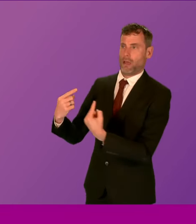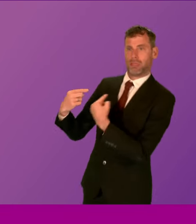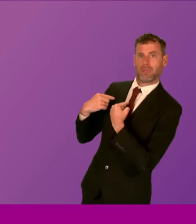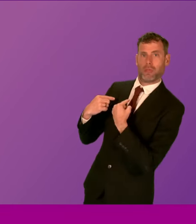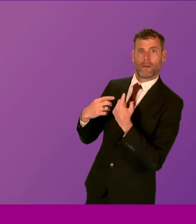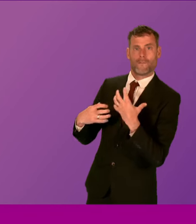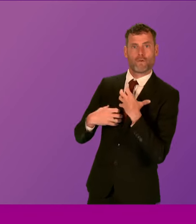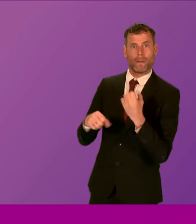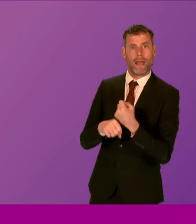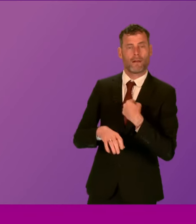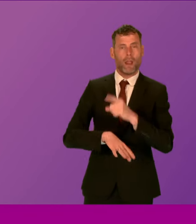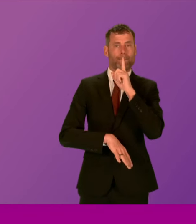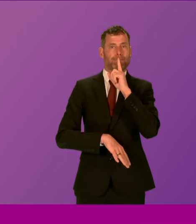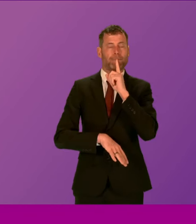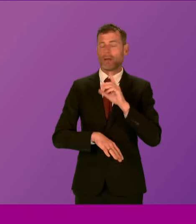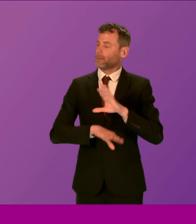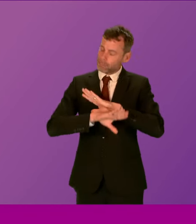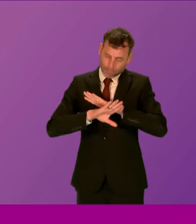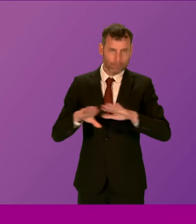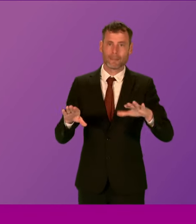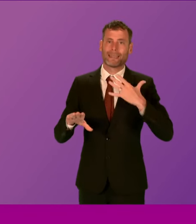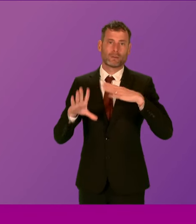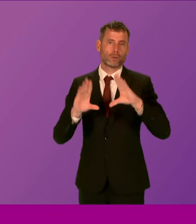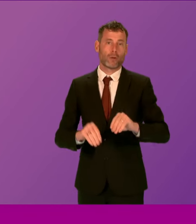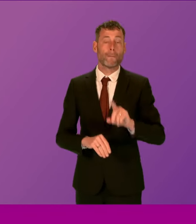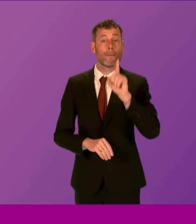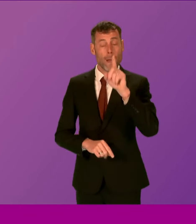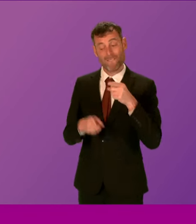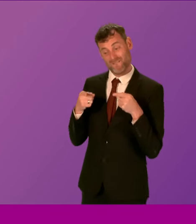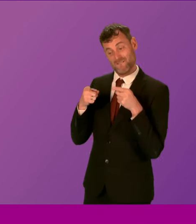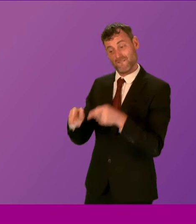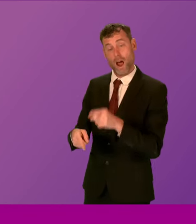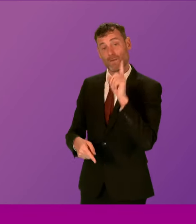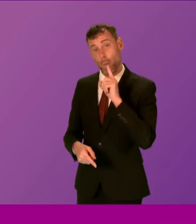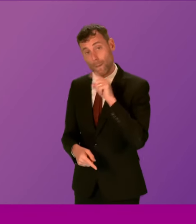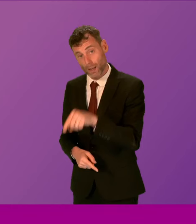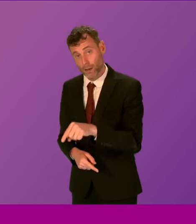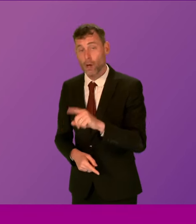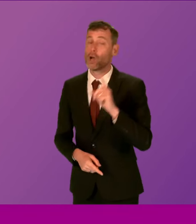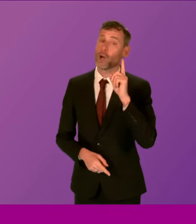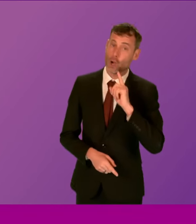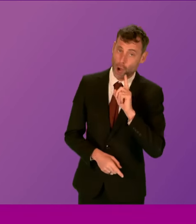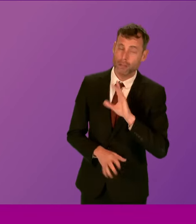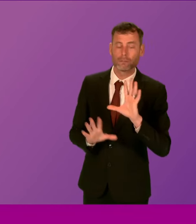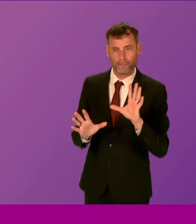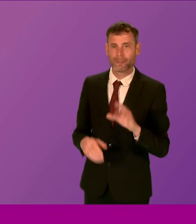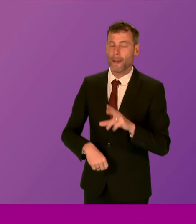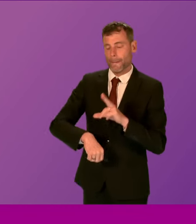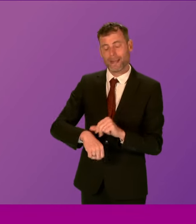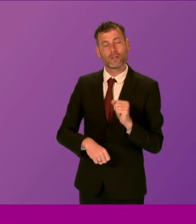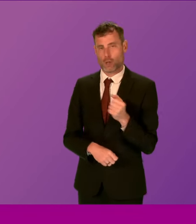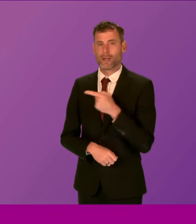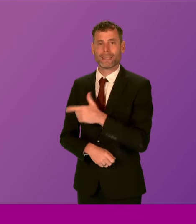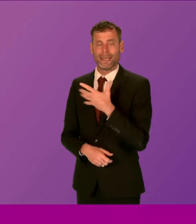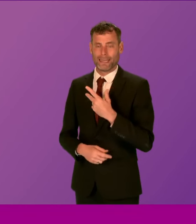intimidation whatsoever. What I would say in relation to violence against women and girls, of course, there is always improvement for Police Scotland to make.